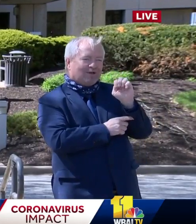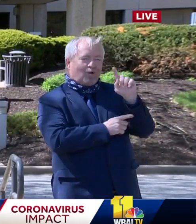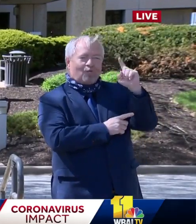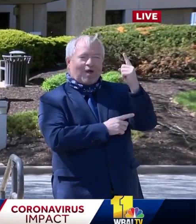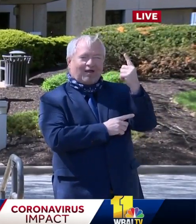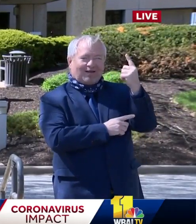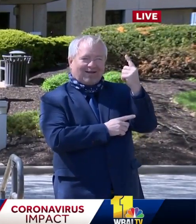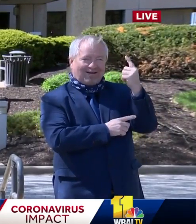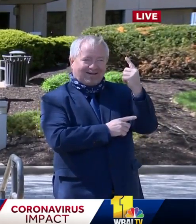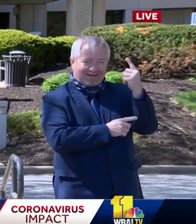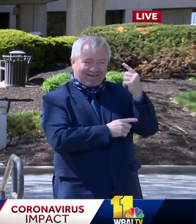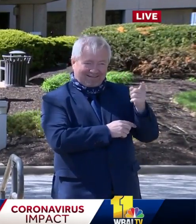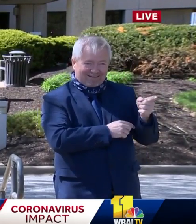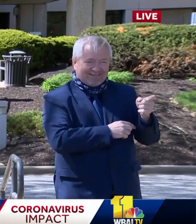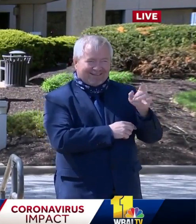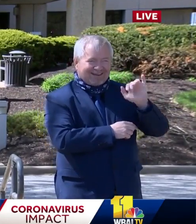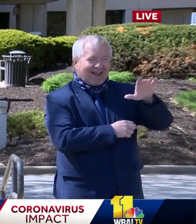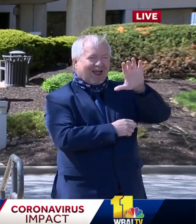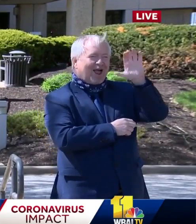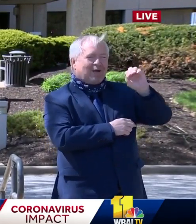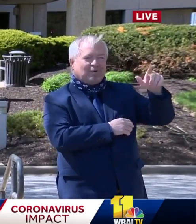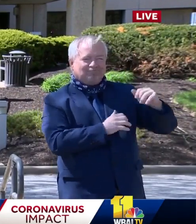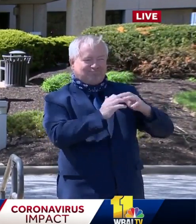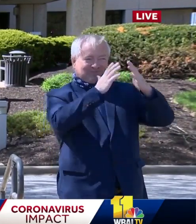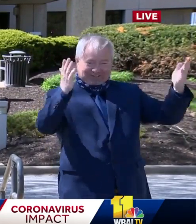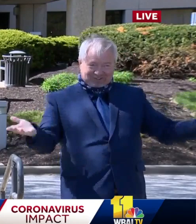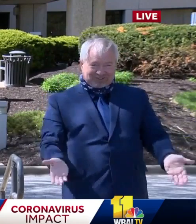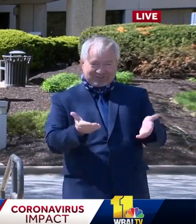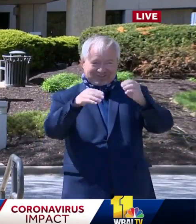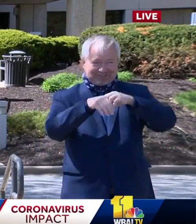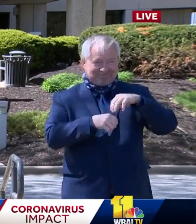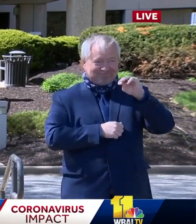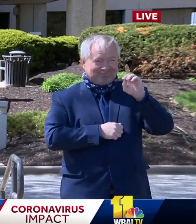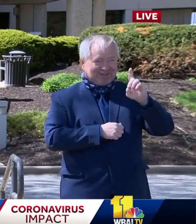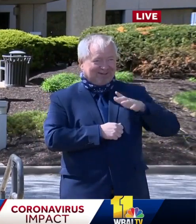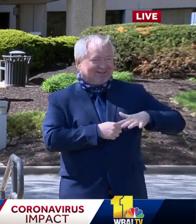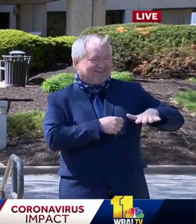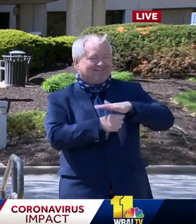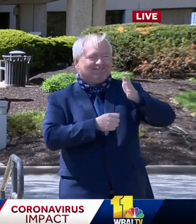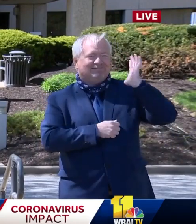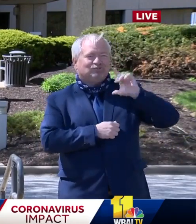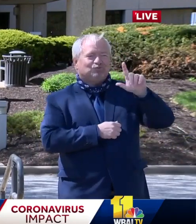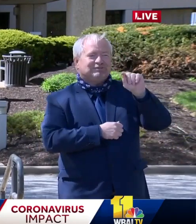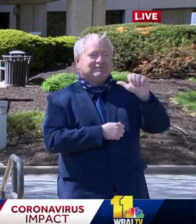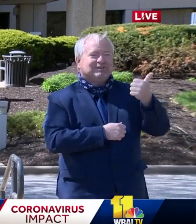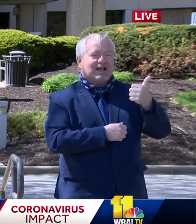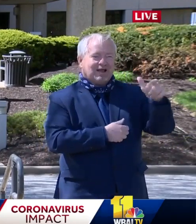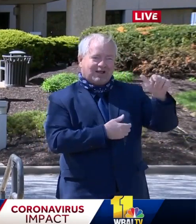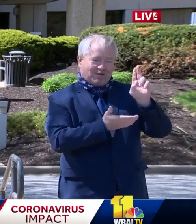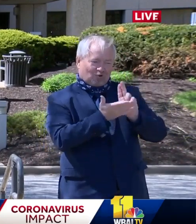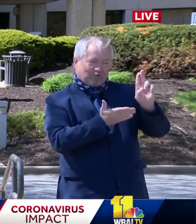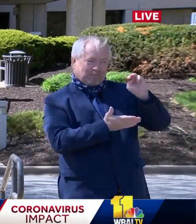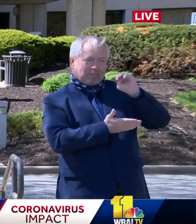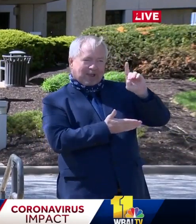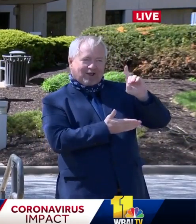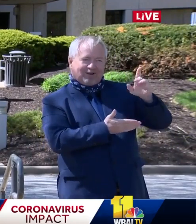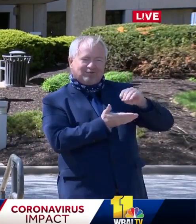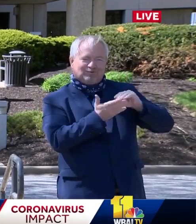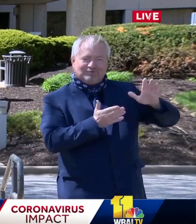George's County in College Park in 2010 by University of Maryland Maryland Allie Von Paris.